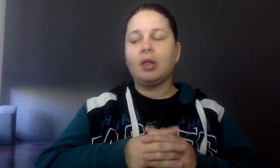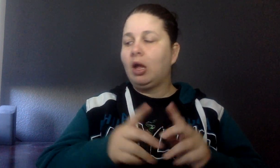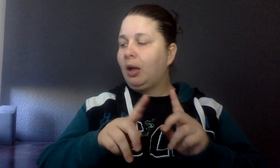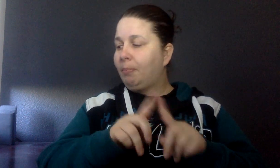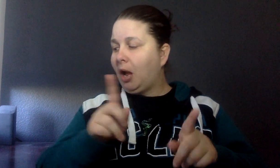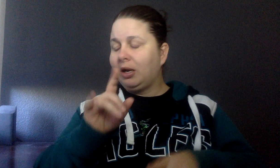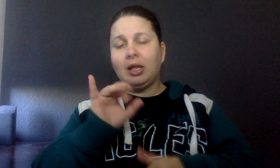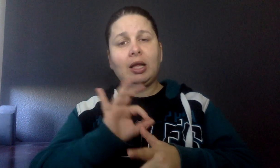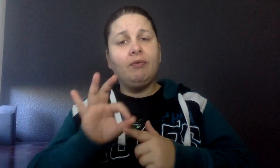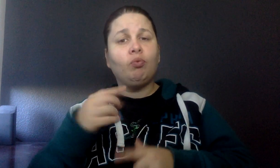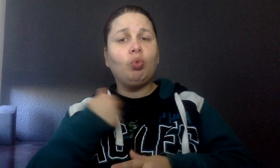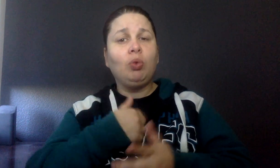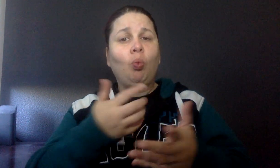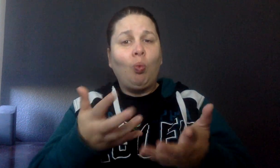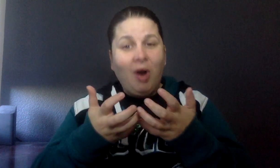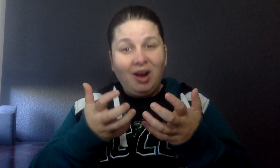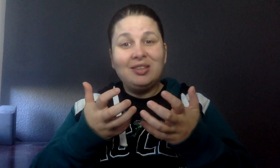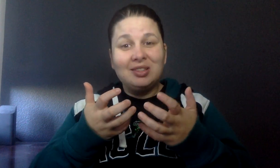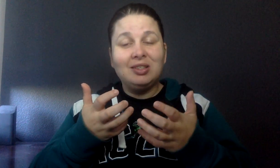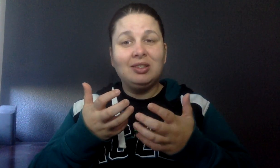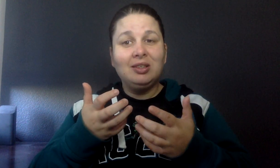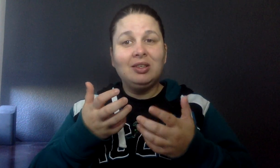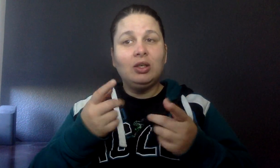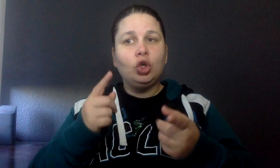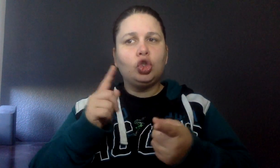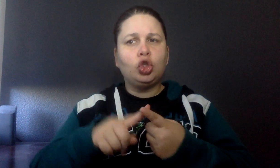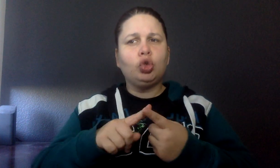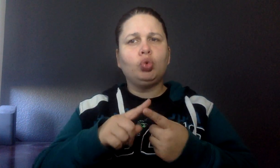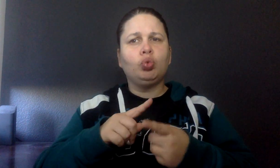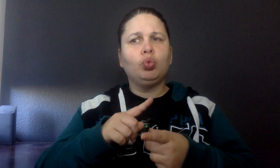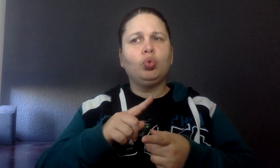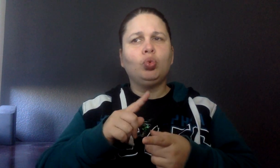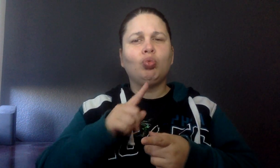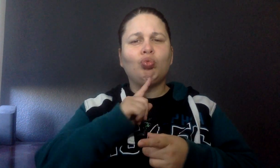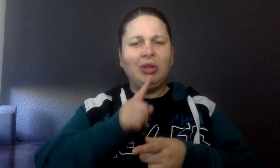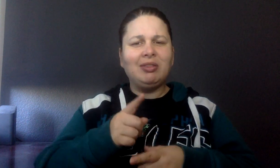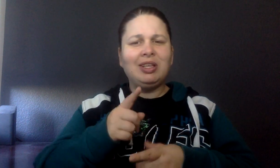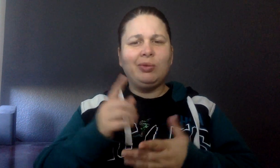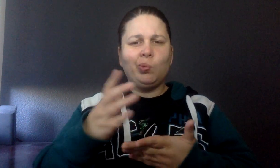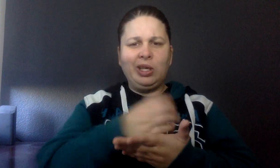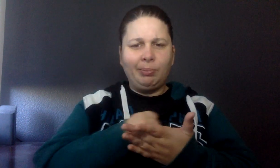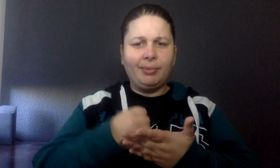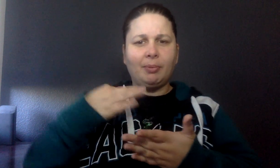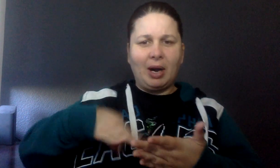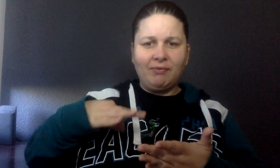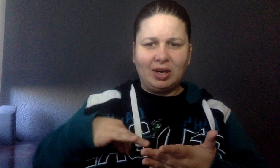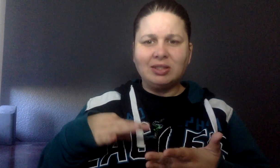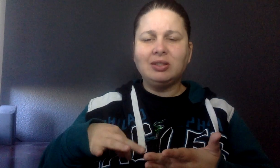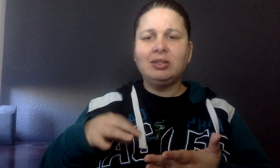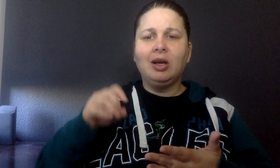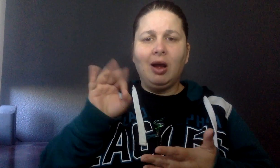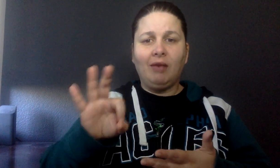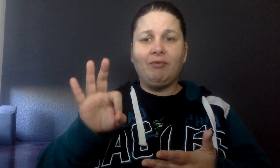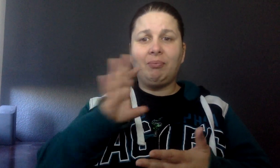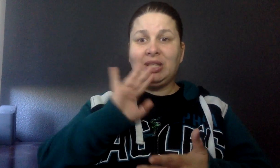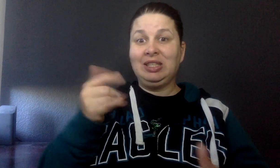But, if we want to really reap the benefit of being